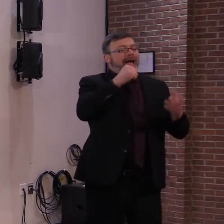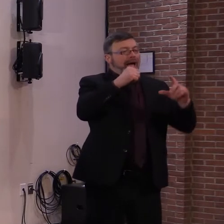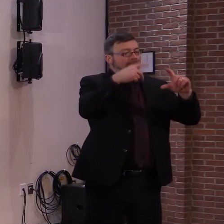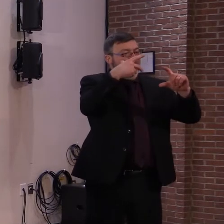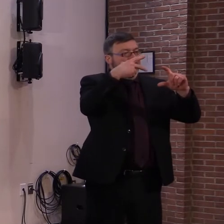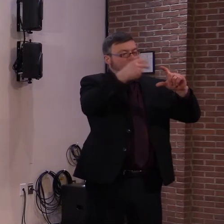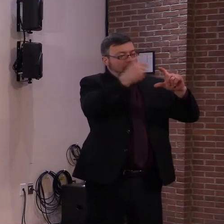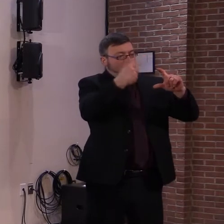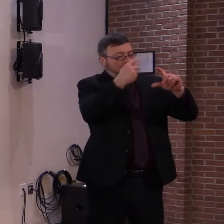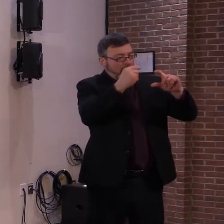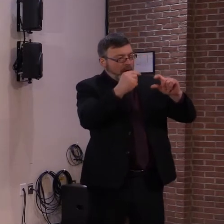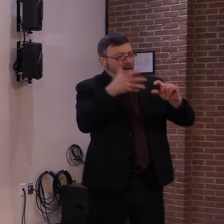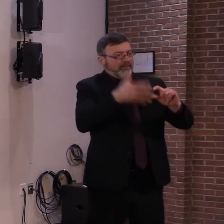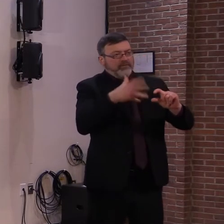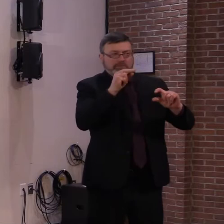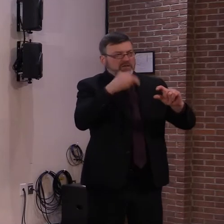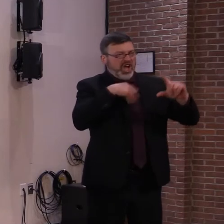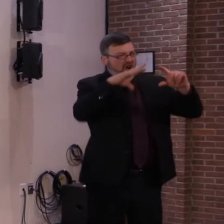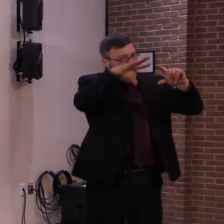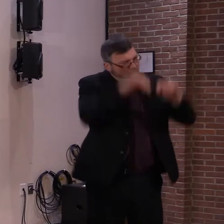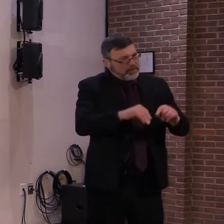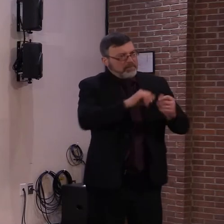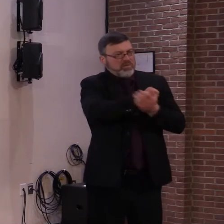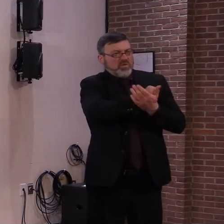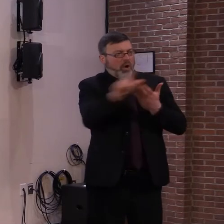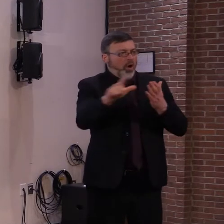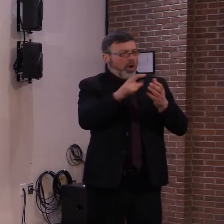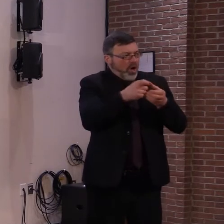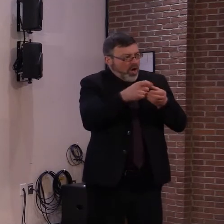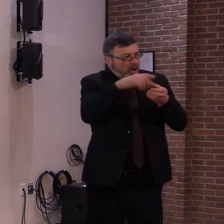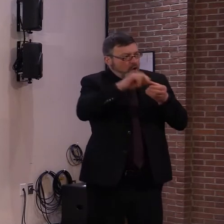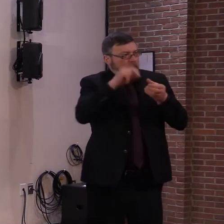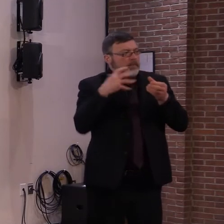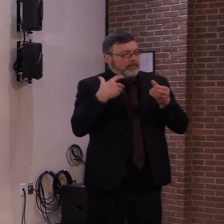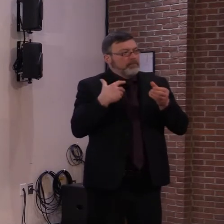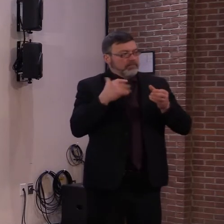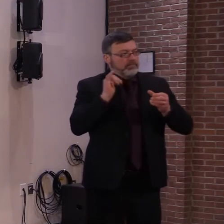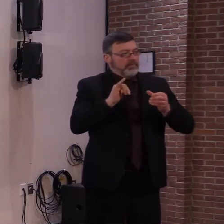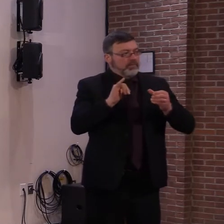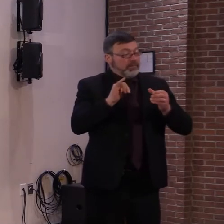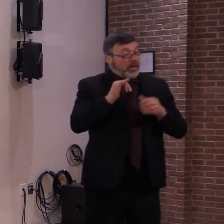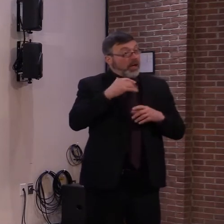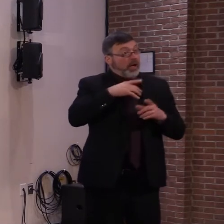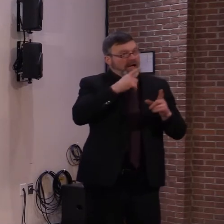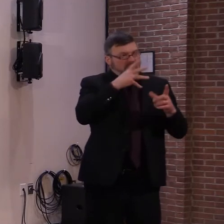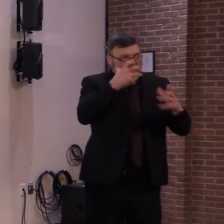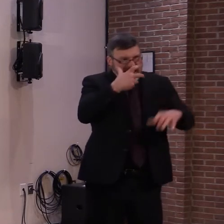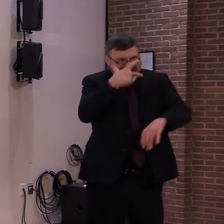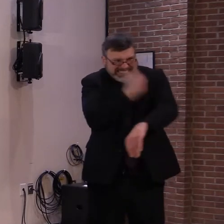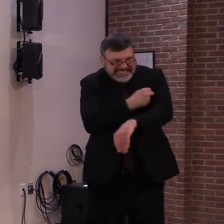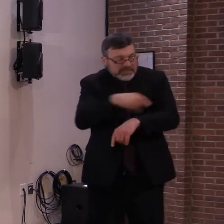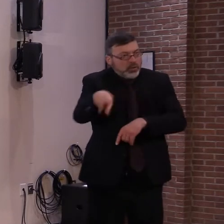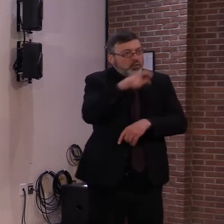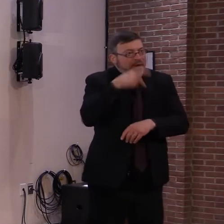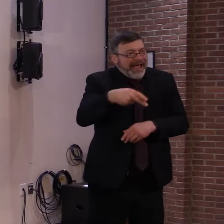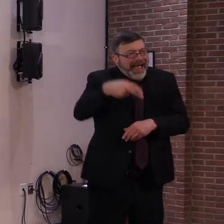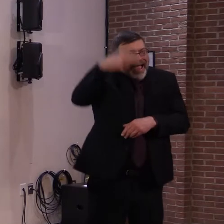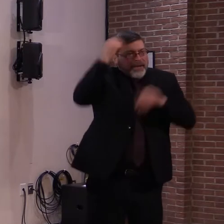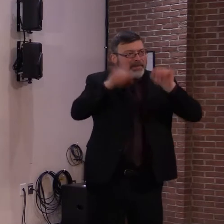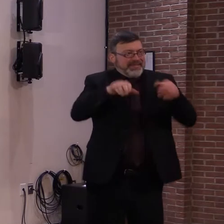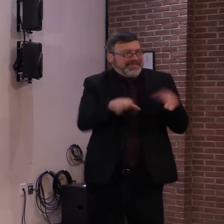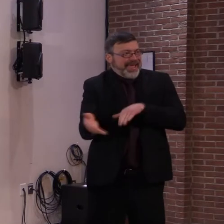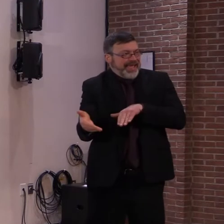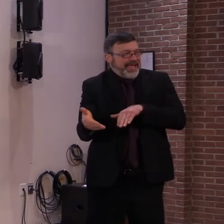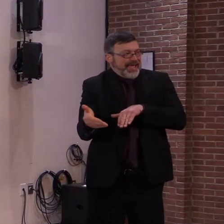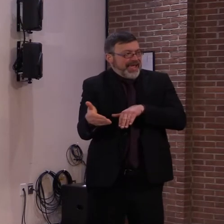to protect those most at risk risk of death and those who care for them. Vaccine distribution is our highest priority